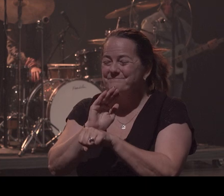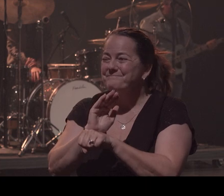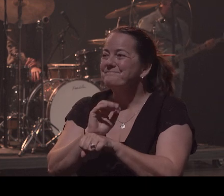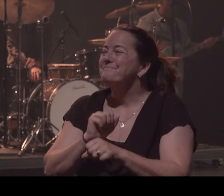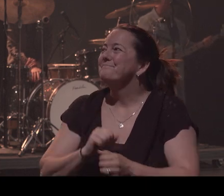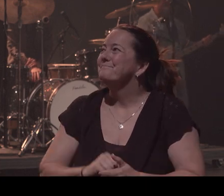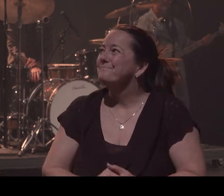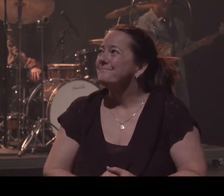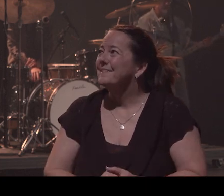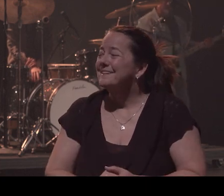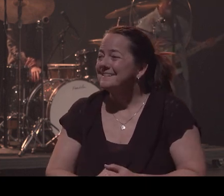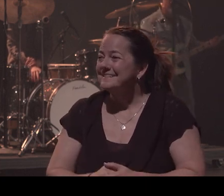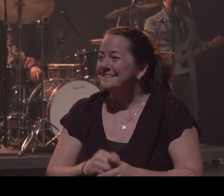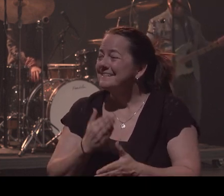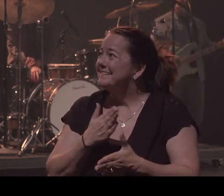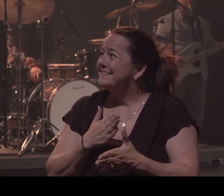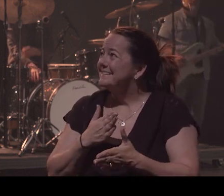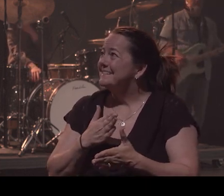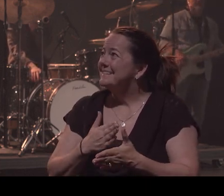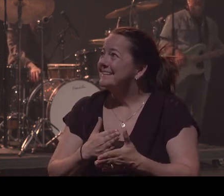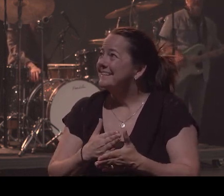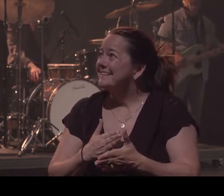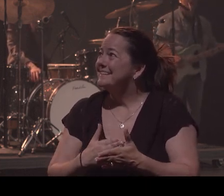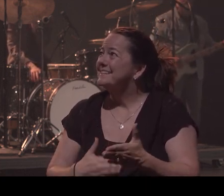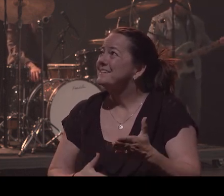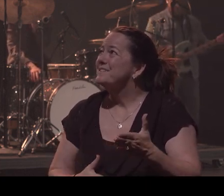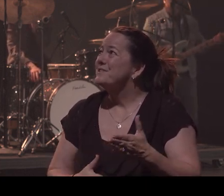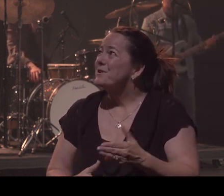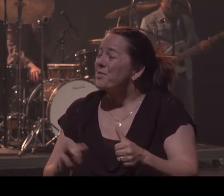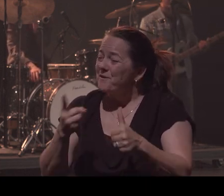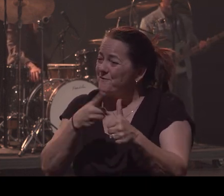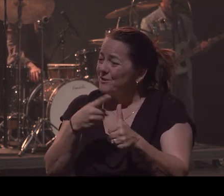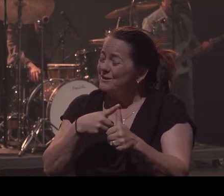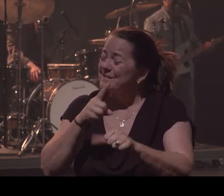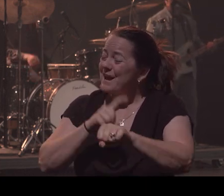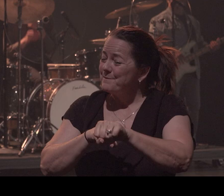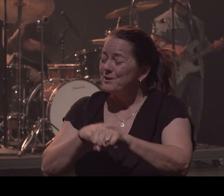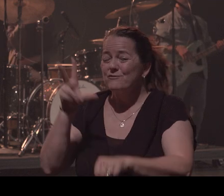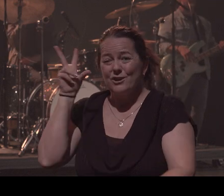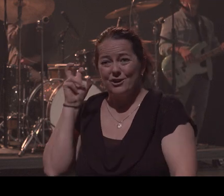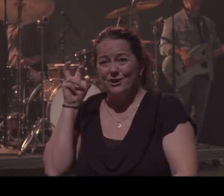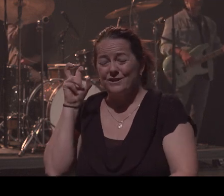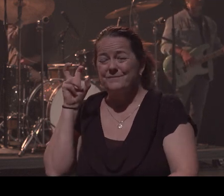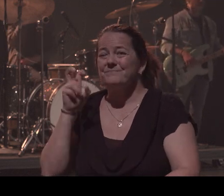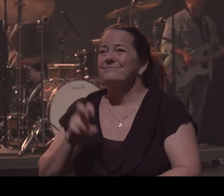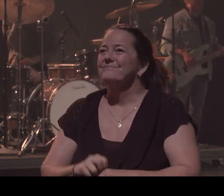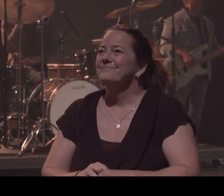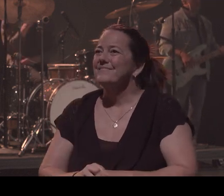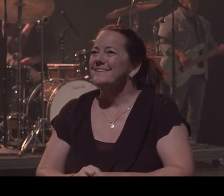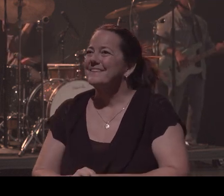Some of you have heard this a lot in your life and others of you this might be the first time you've heard it but we can all stand to be reminded of it